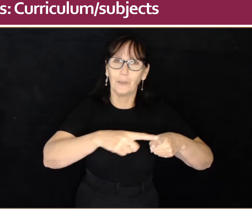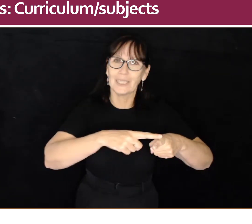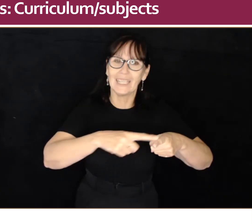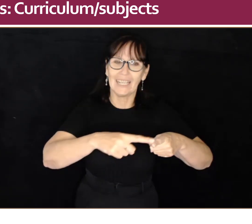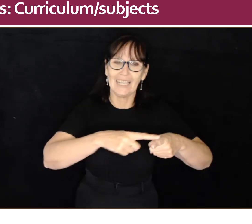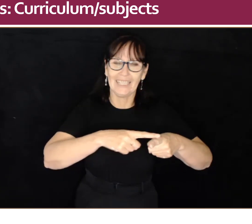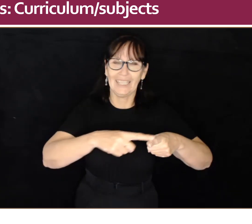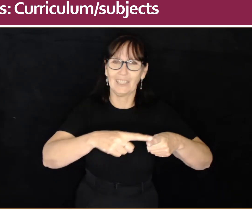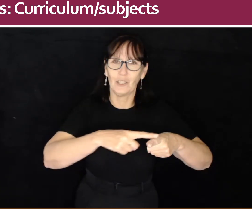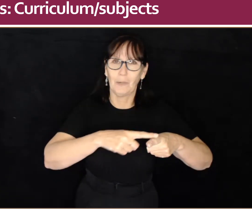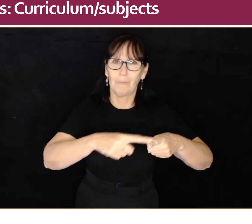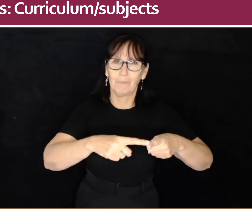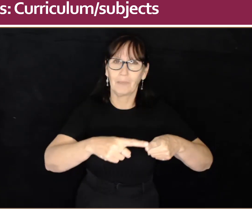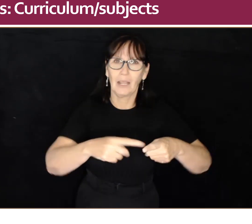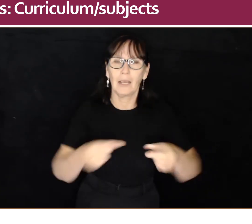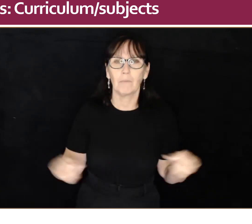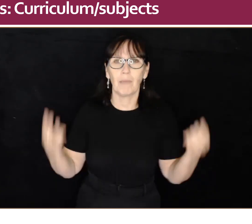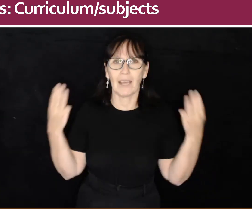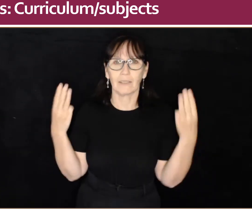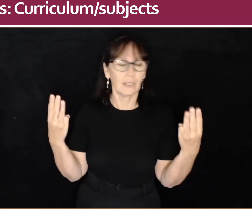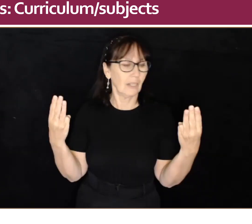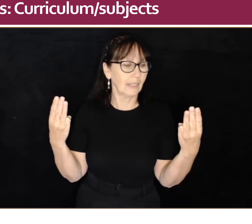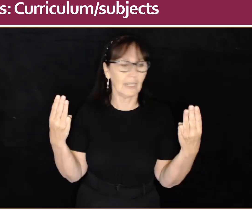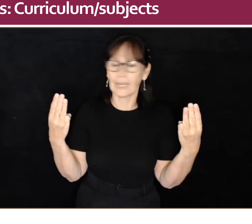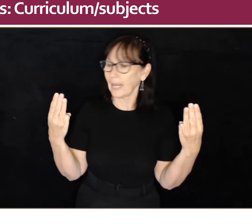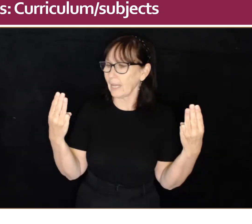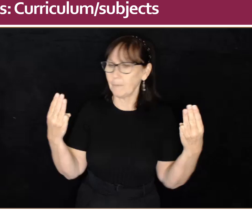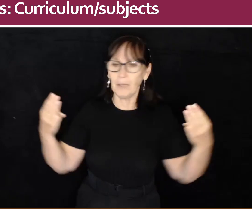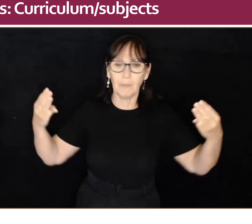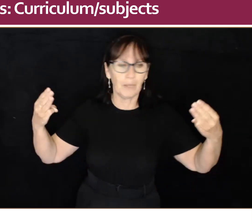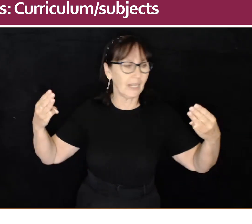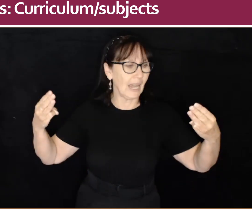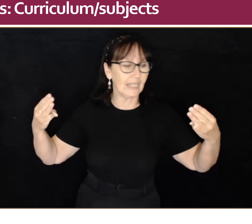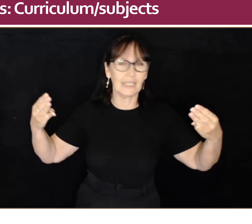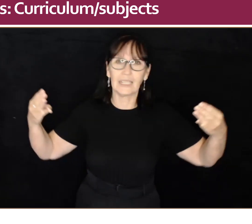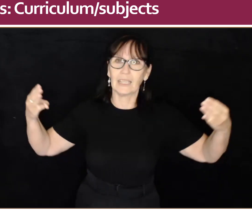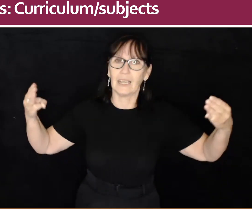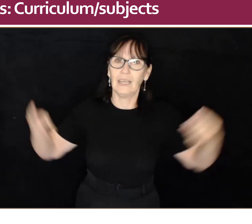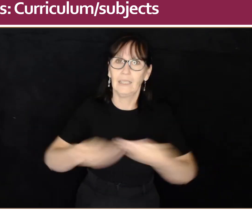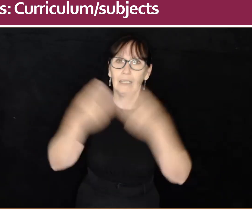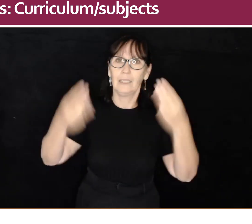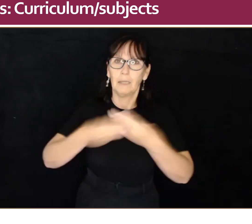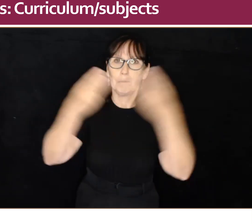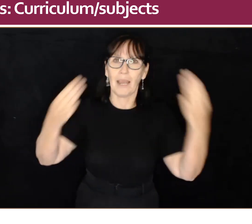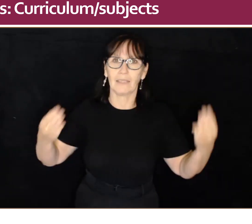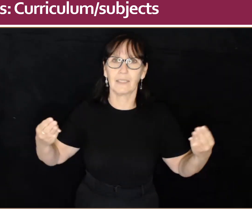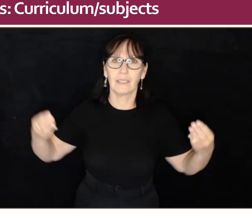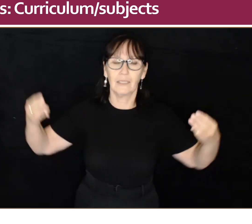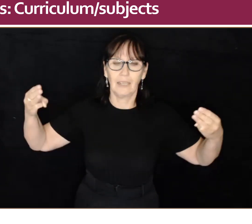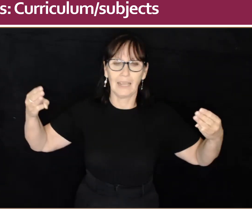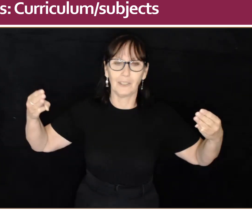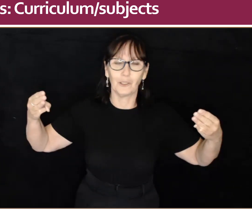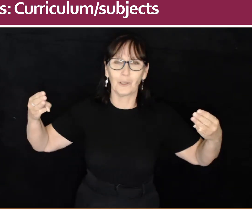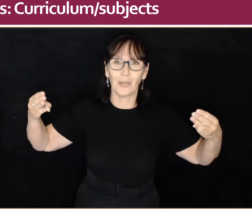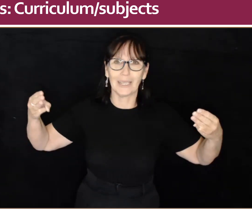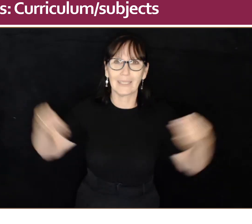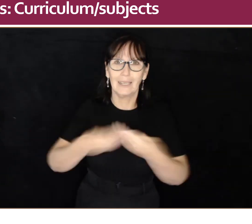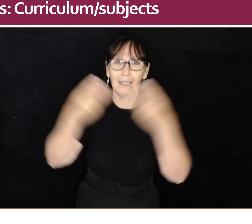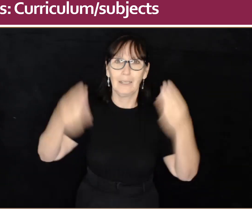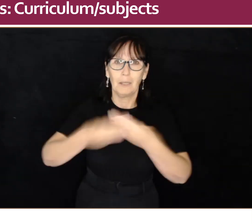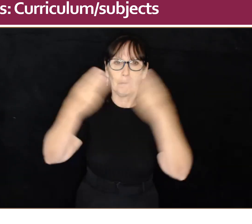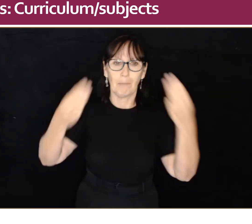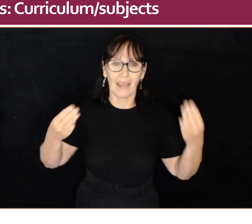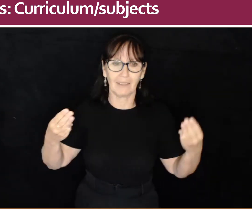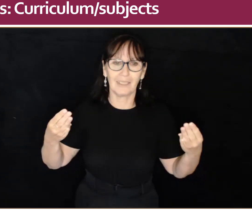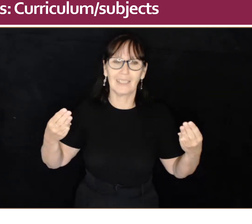and forwards. English. Maths. Like the letter M being added together. Maths. Maths. you do it twice.